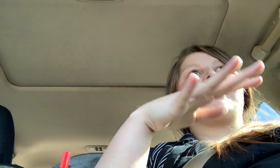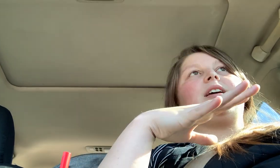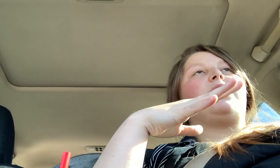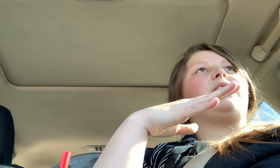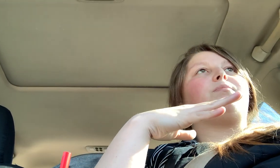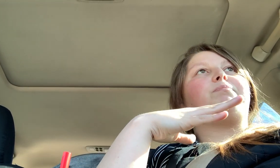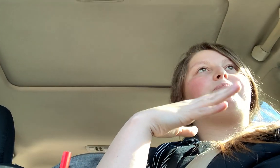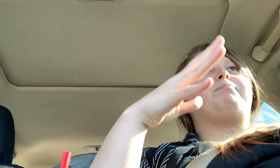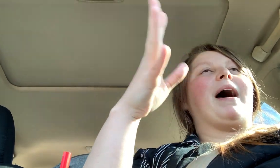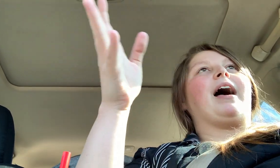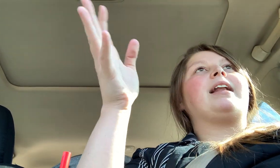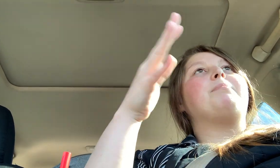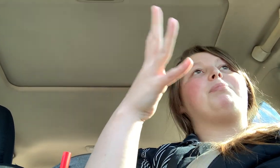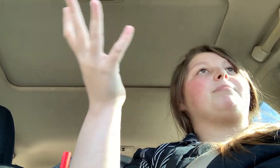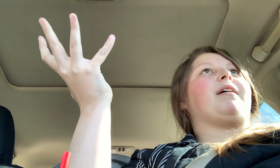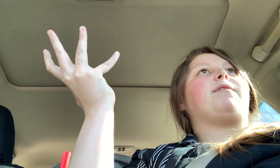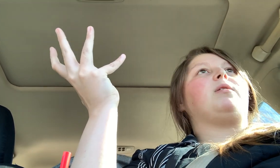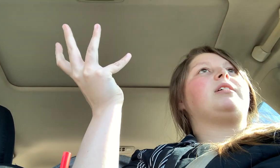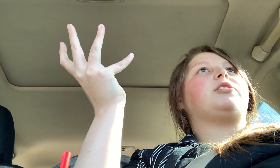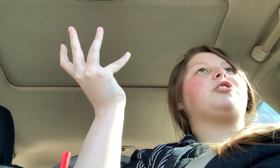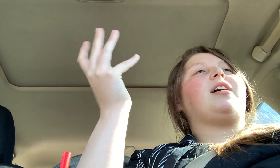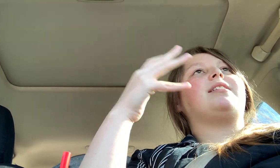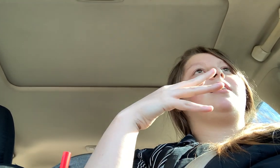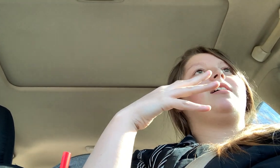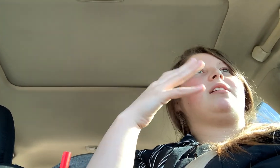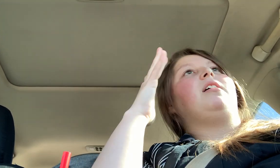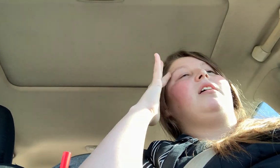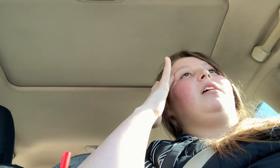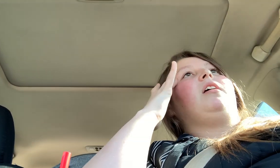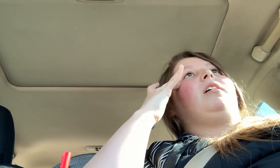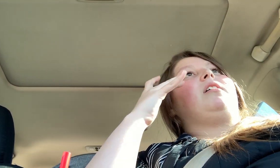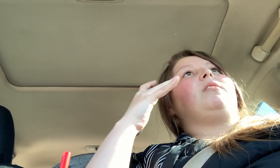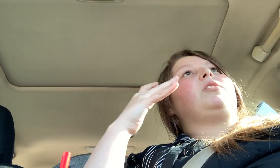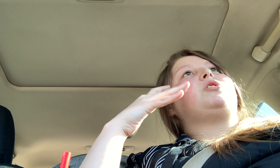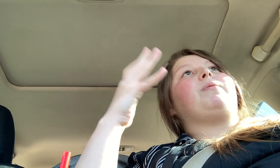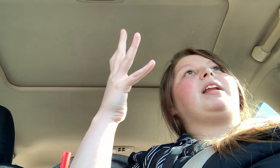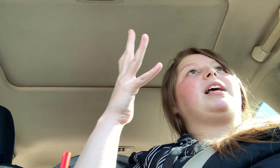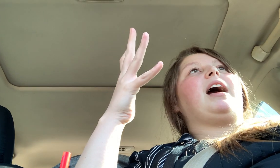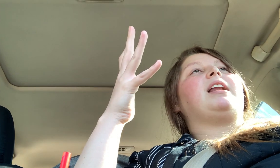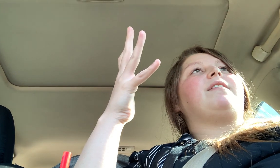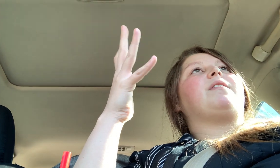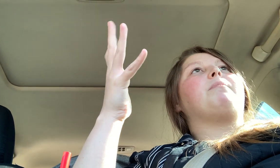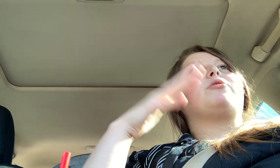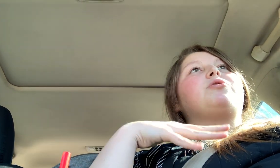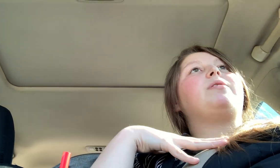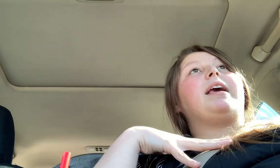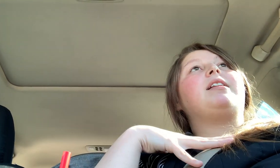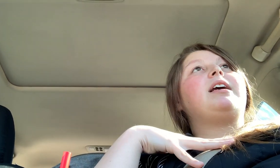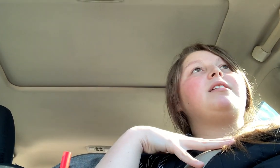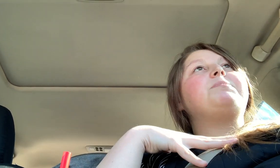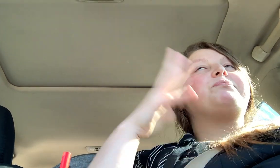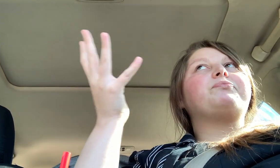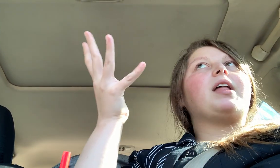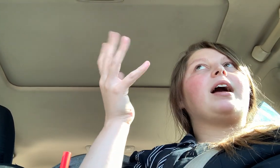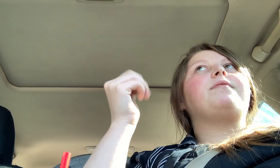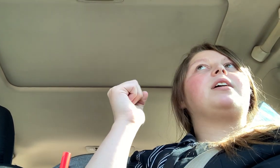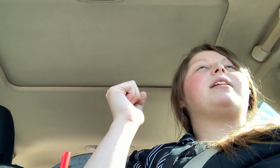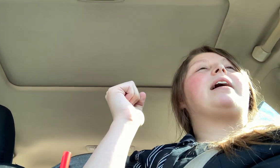I didn't that I didn't beat my food addiction. I didn't do any kind of emotional healing like I've done now.